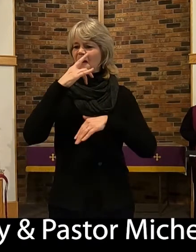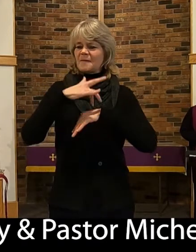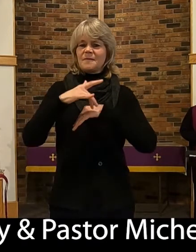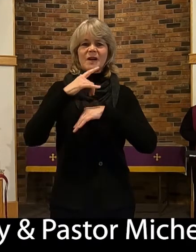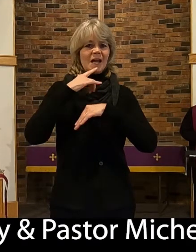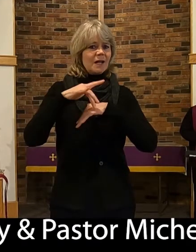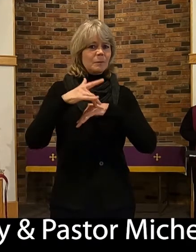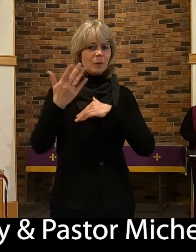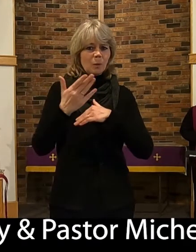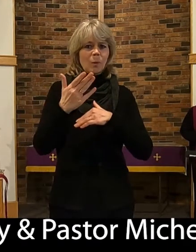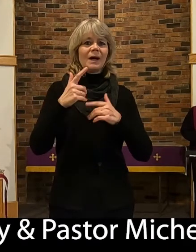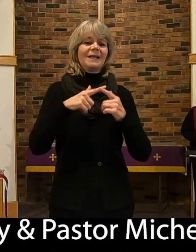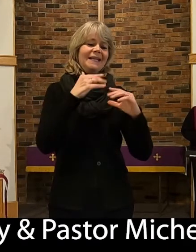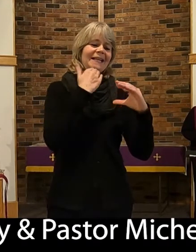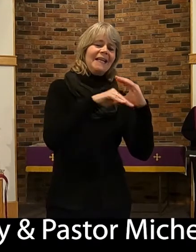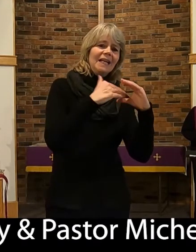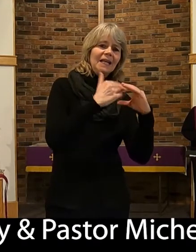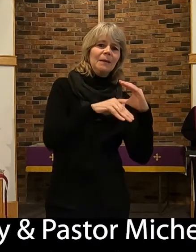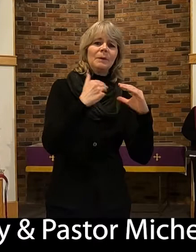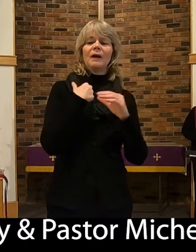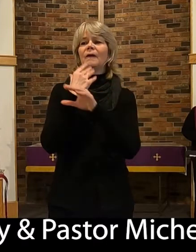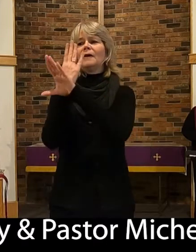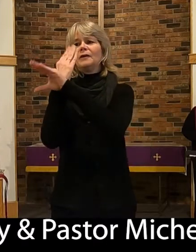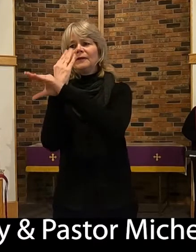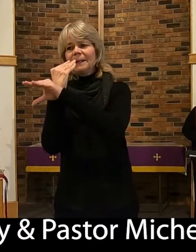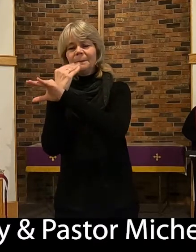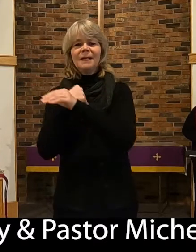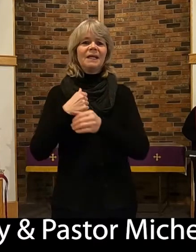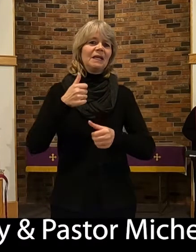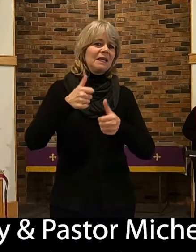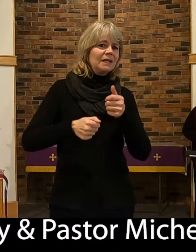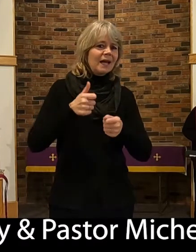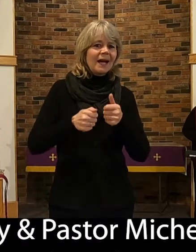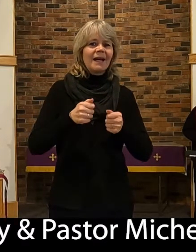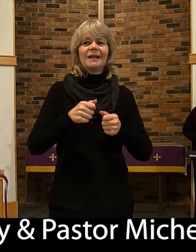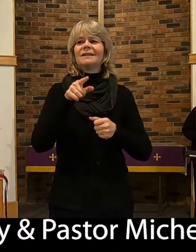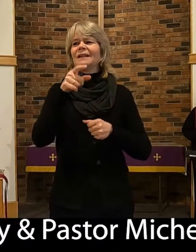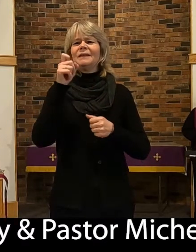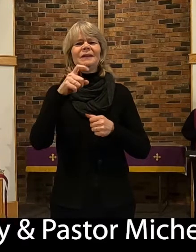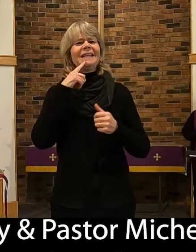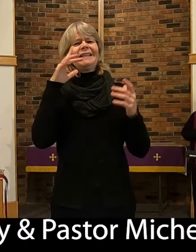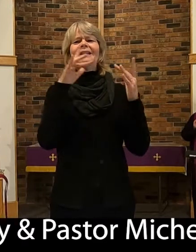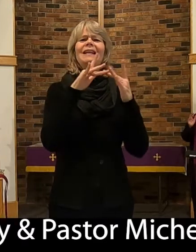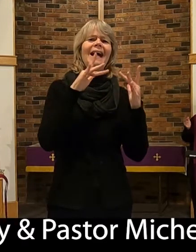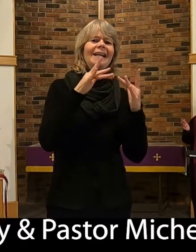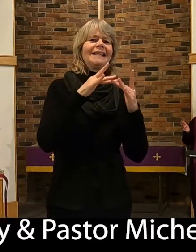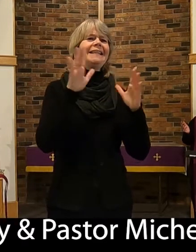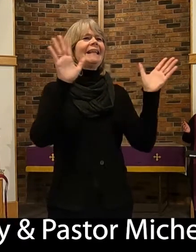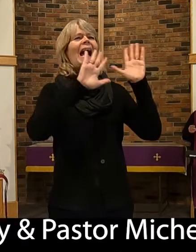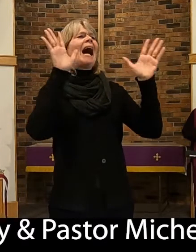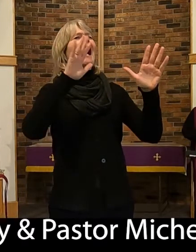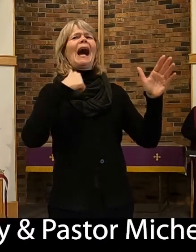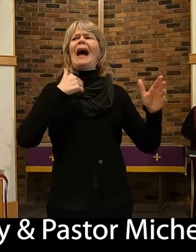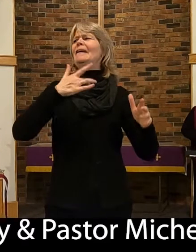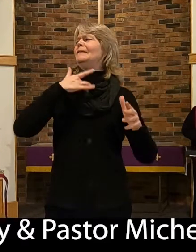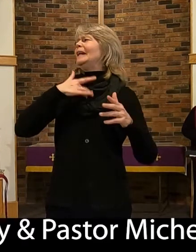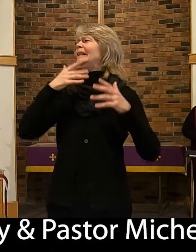BP if you want to check in. If you just need to talk to somebody and call and say, I'm going crazy here at home all by myself.